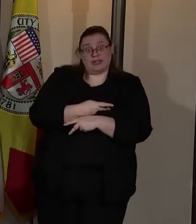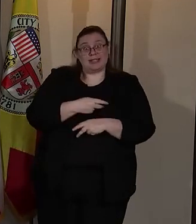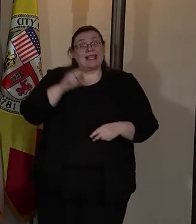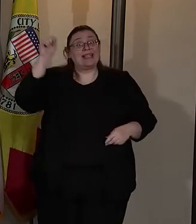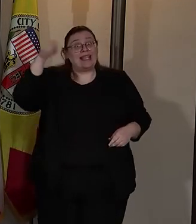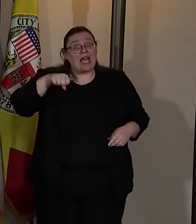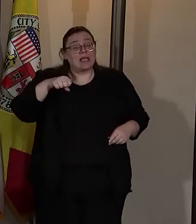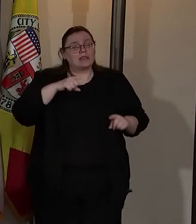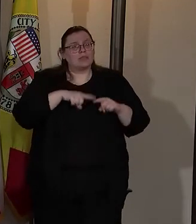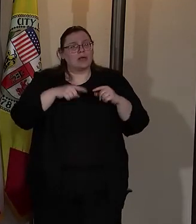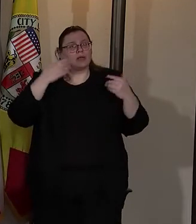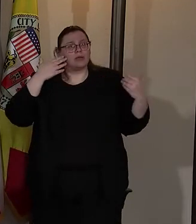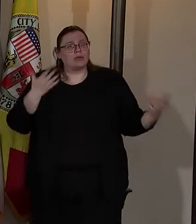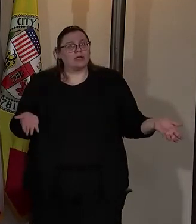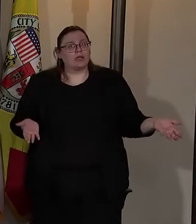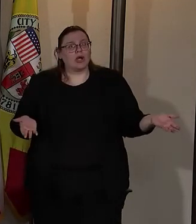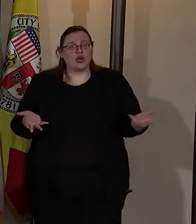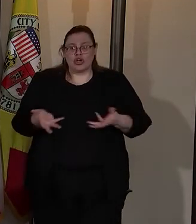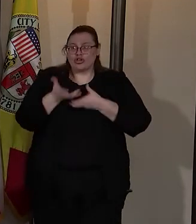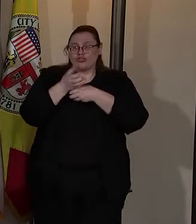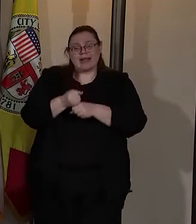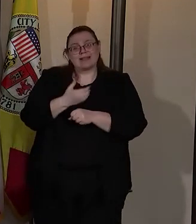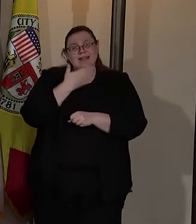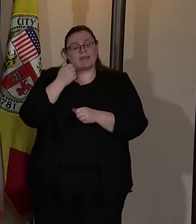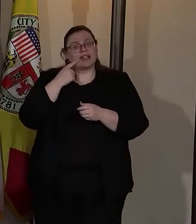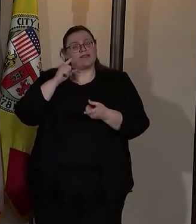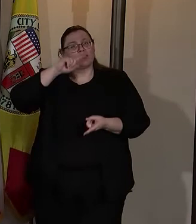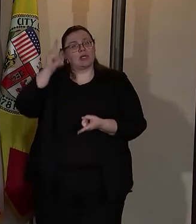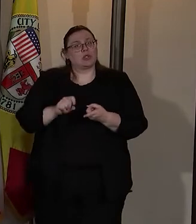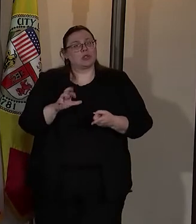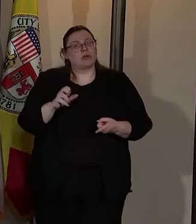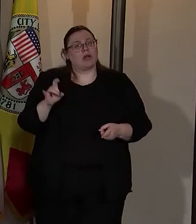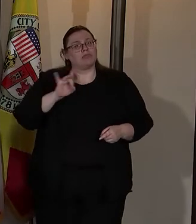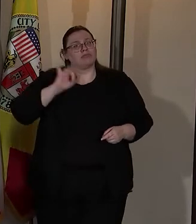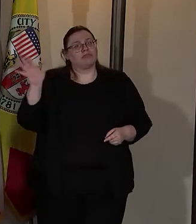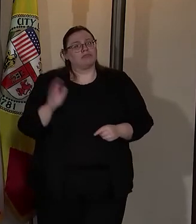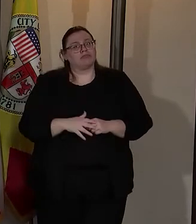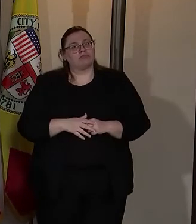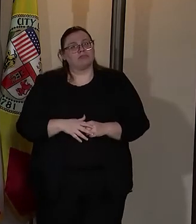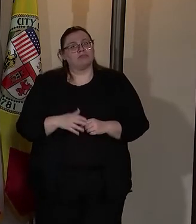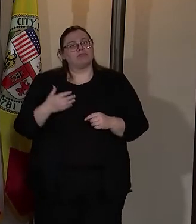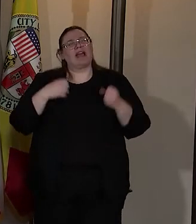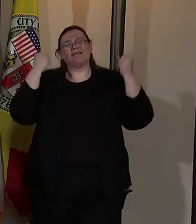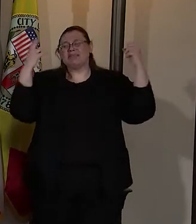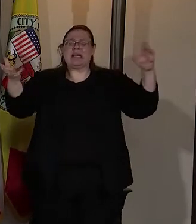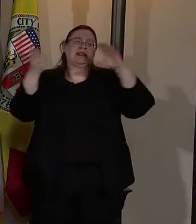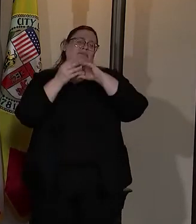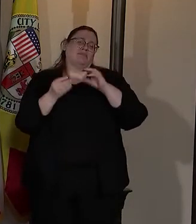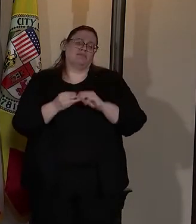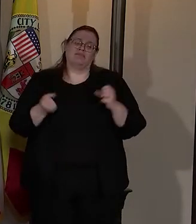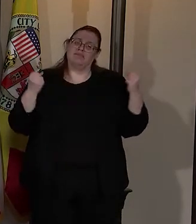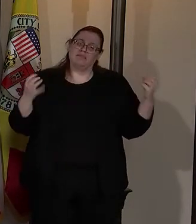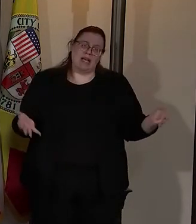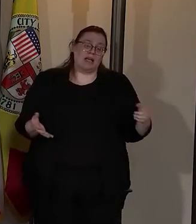who knew? Trust is the best crime-fighting strategy. We have tons of anecdotes, but anecdotes do not